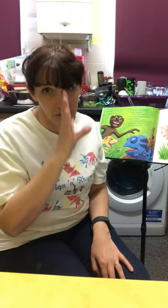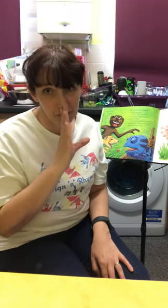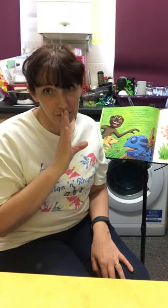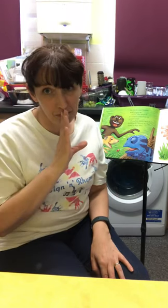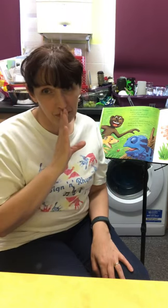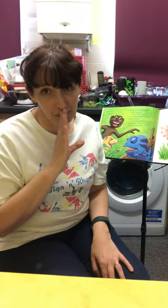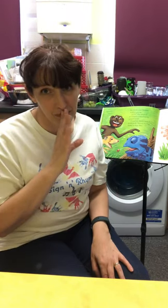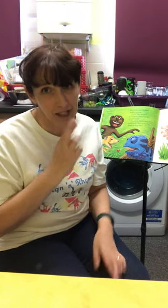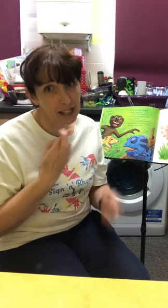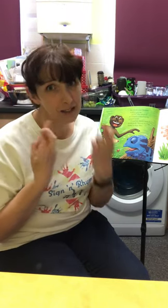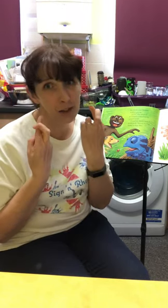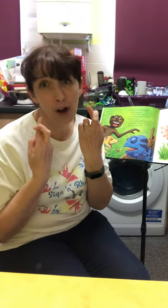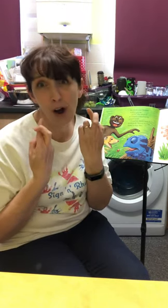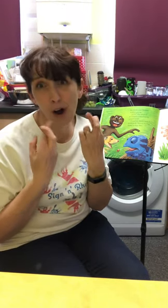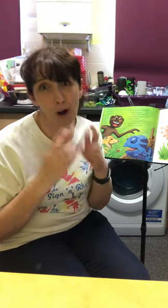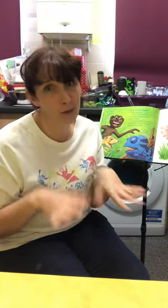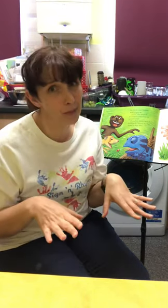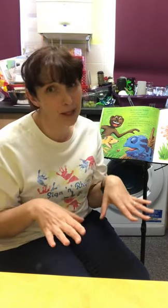It's hopeless.